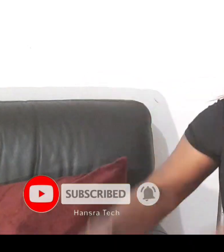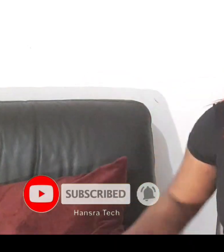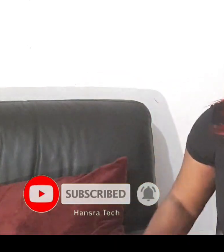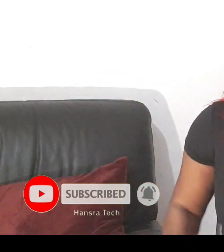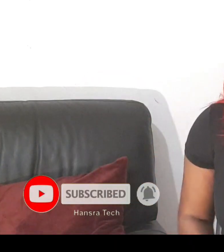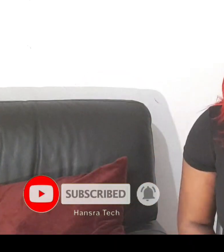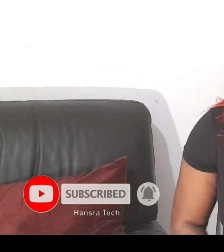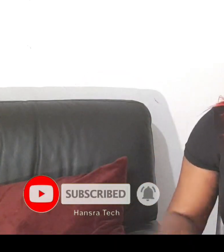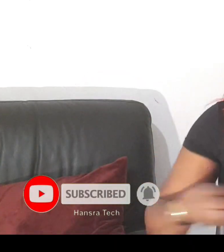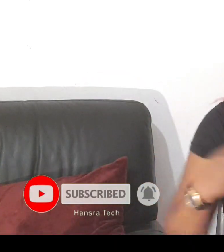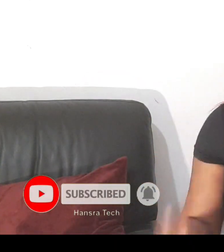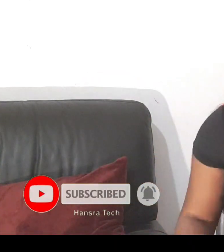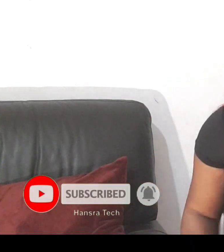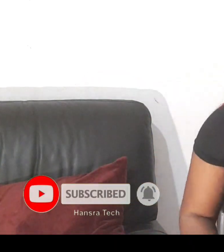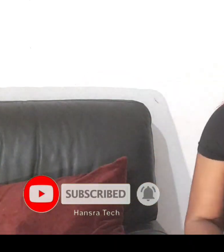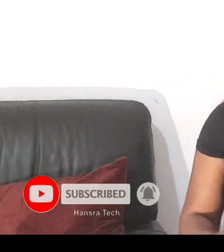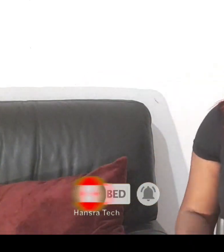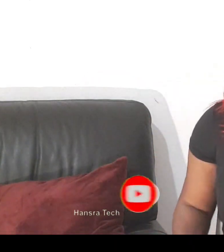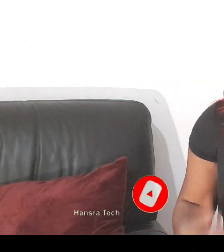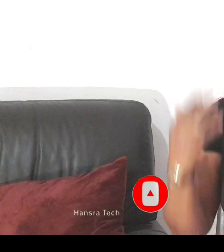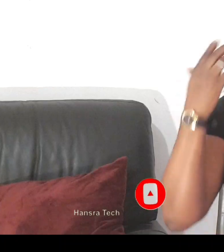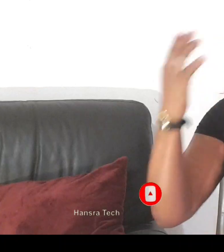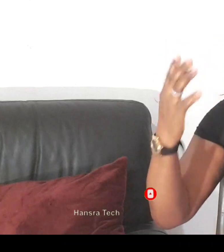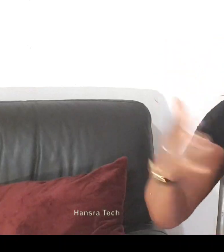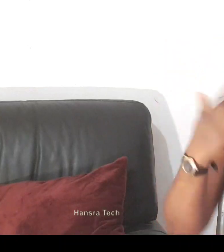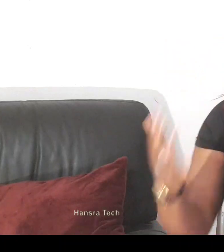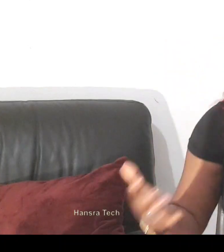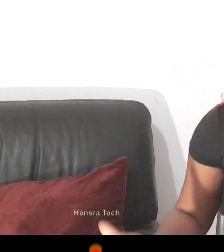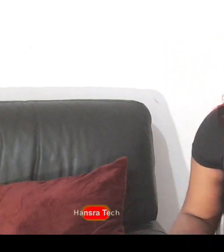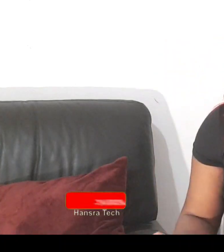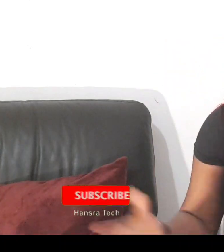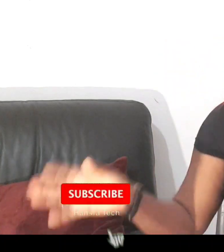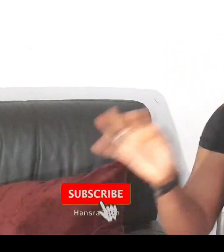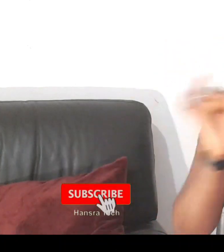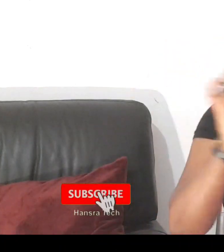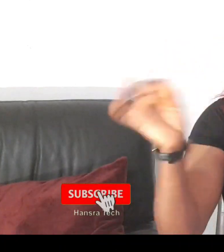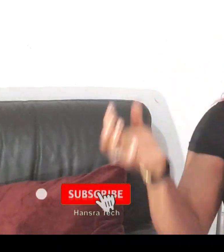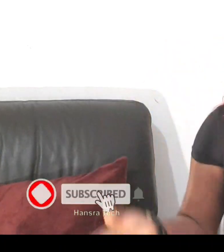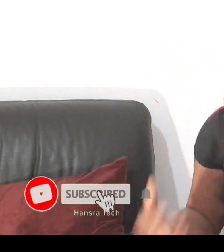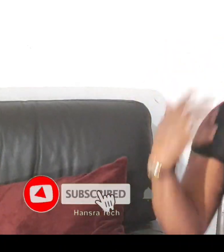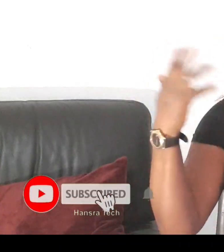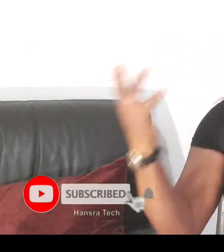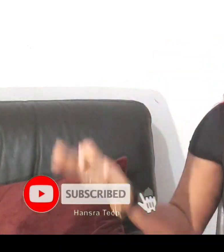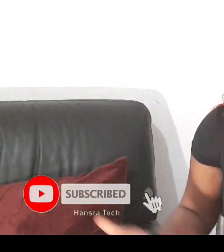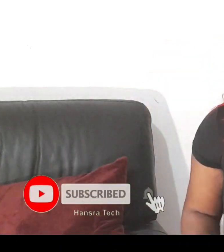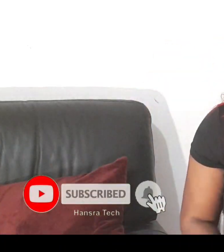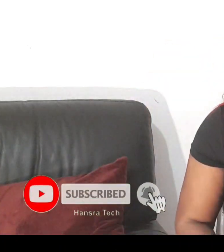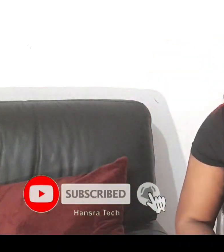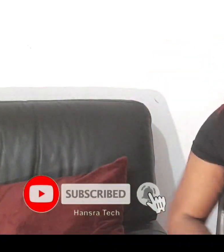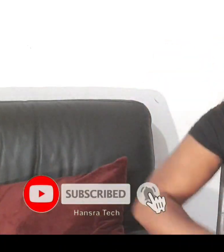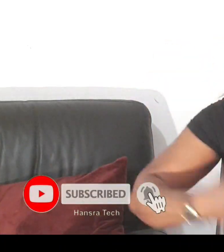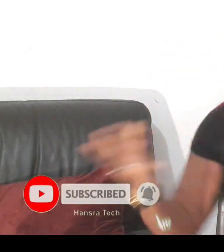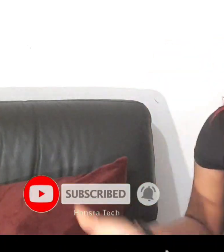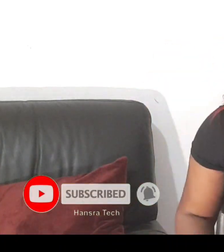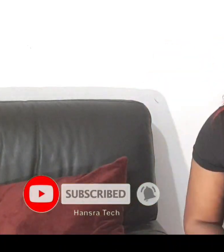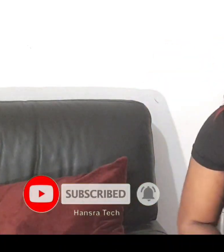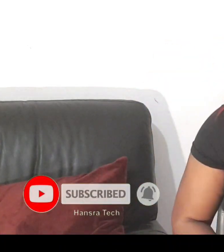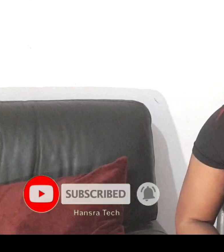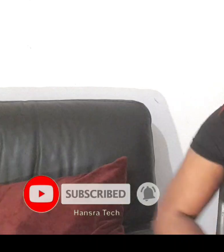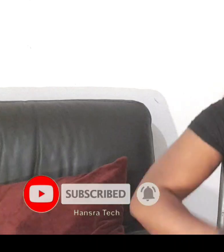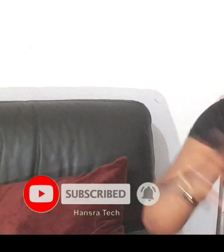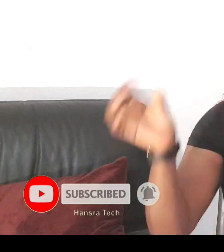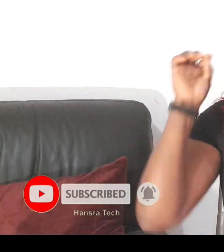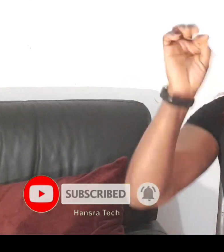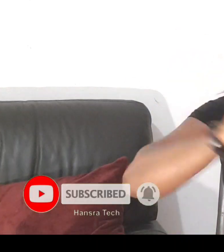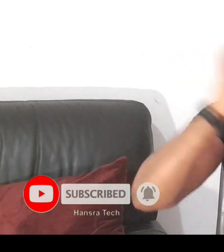gonna bring joy to that land you guys know but you you think some of our nigeria that always go to comment section they think they are so intelligent you guys are not